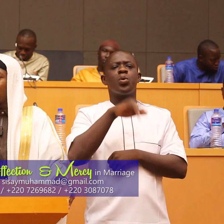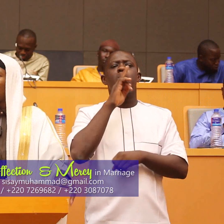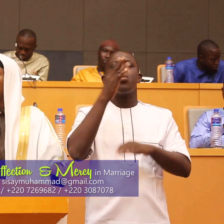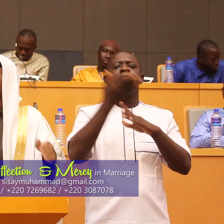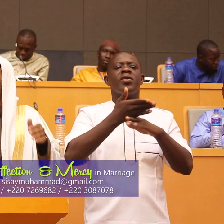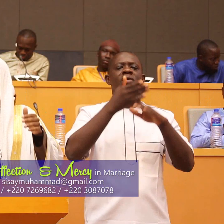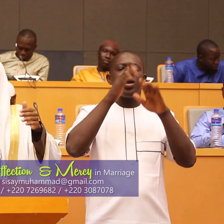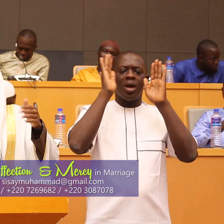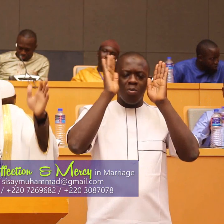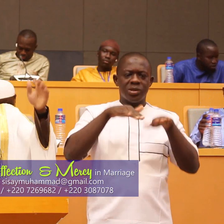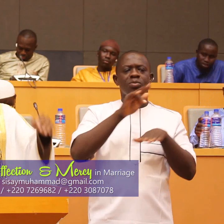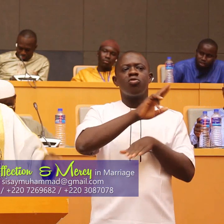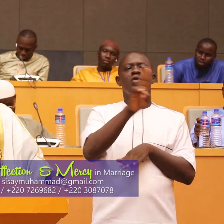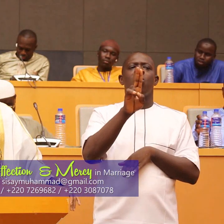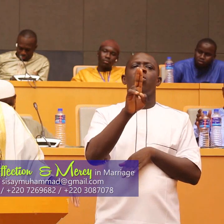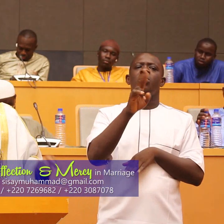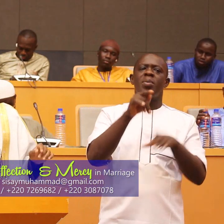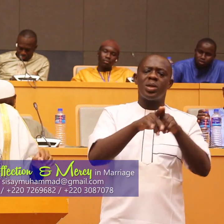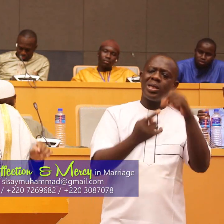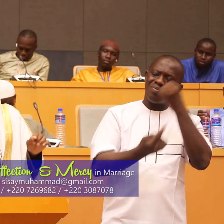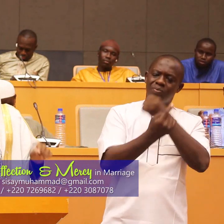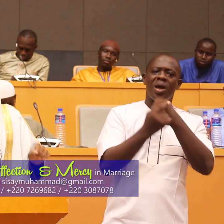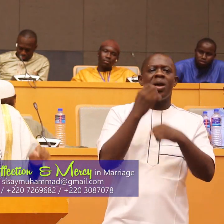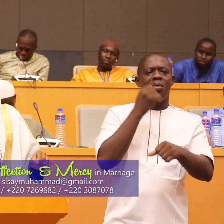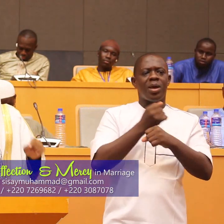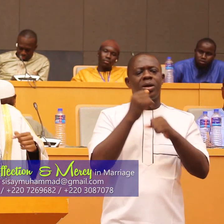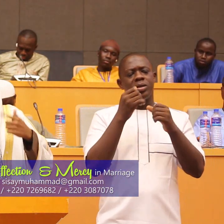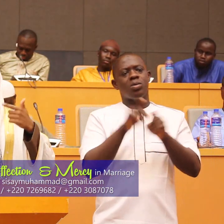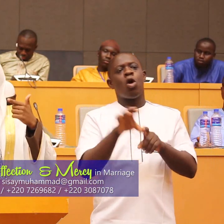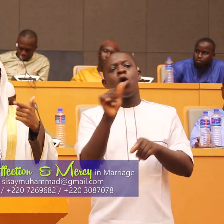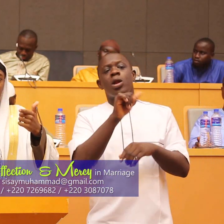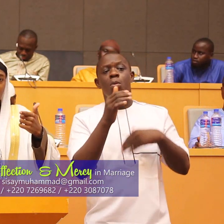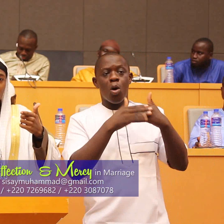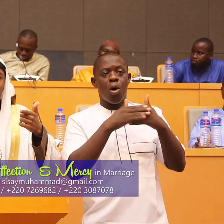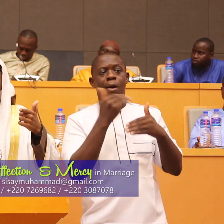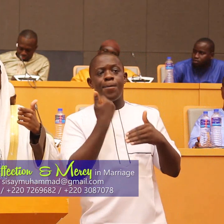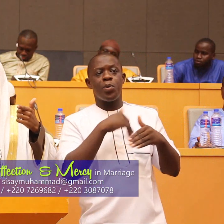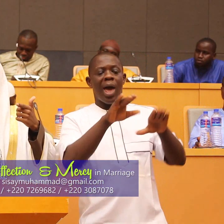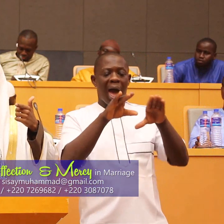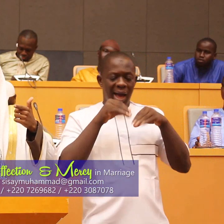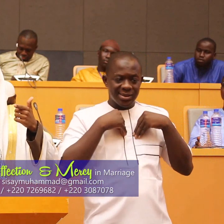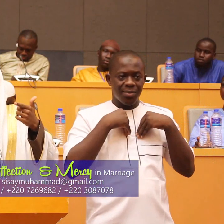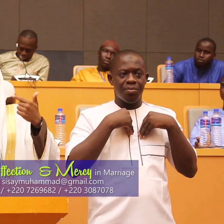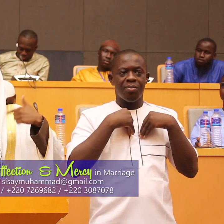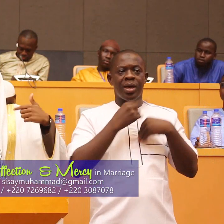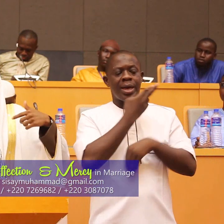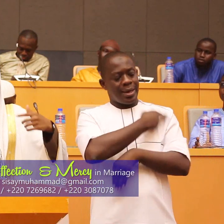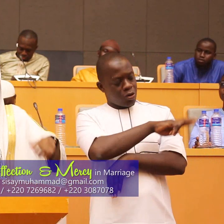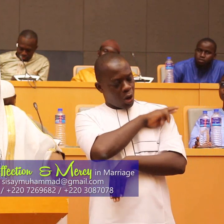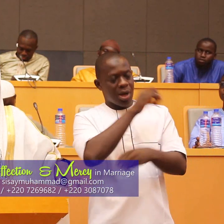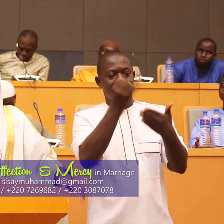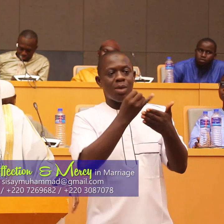there are many sahabas out there they accepted the religion not because of the dawah of rasul allah but